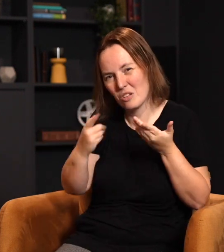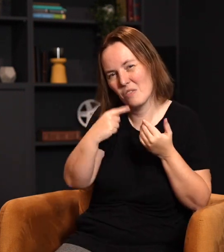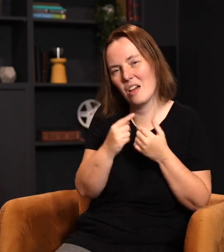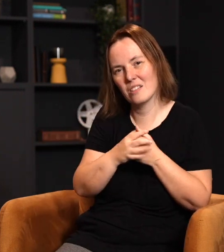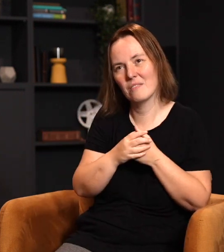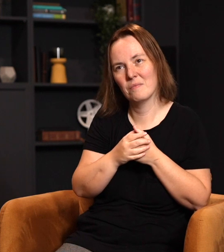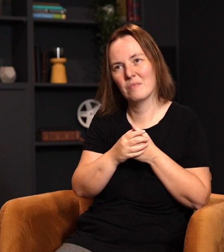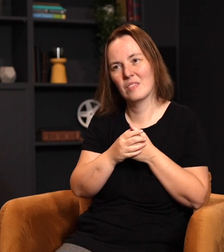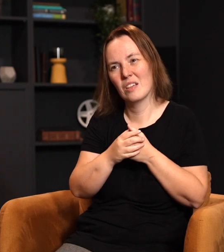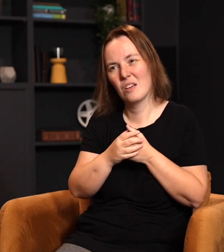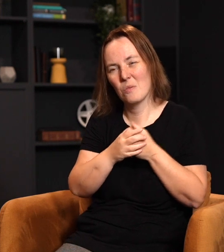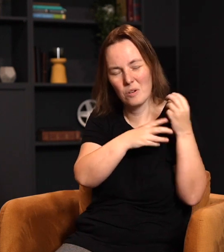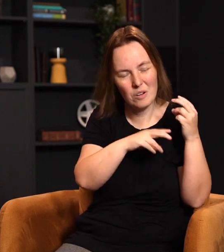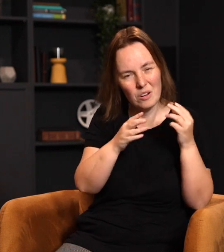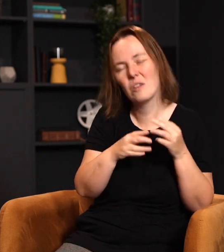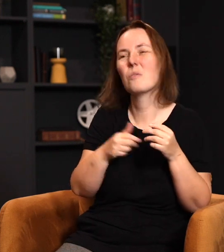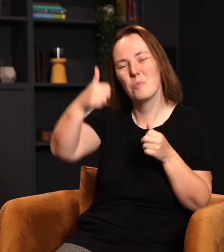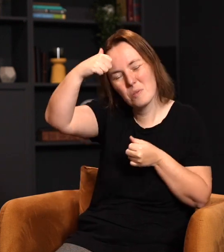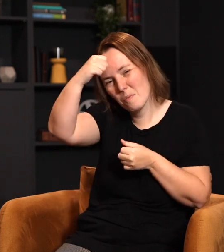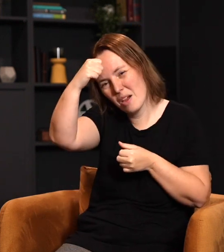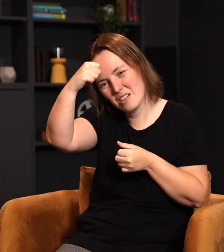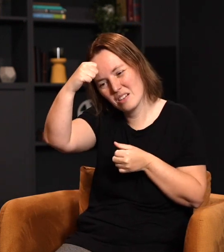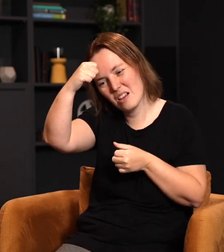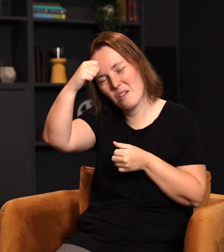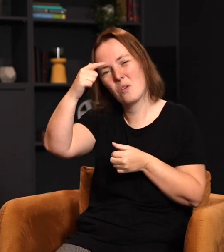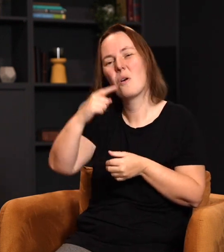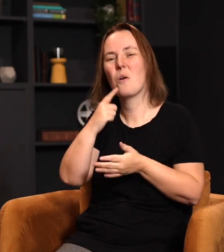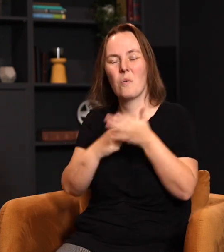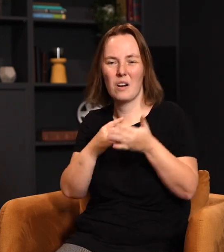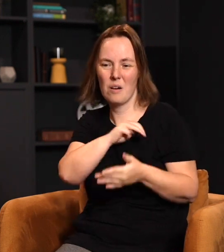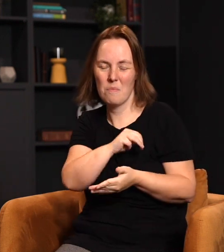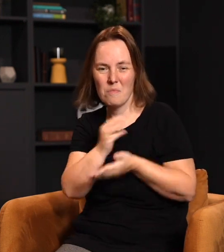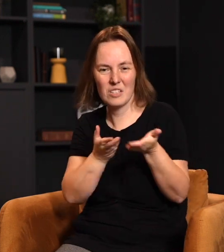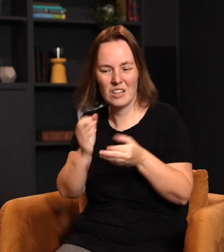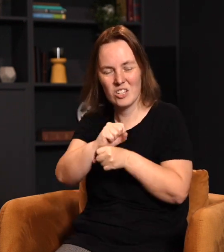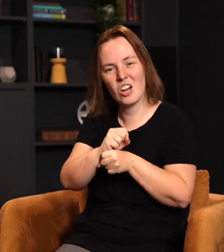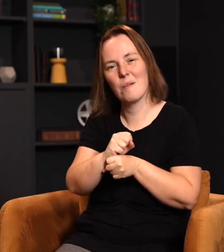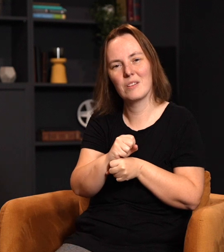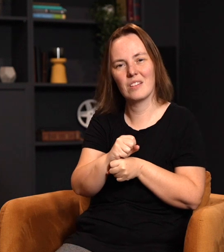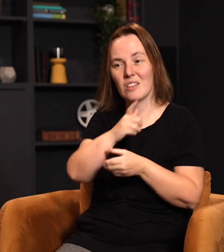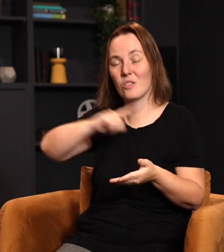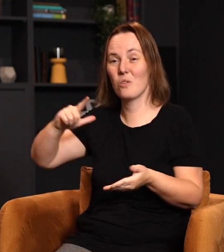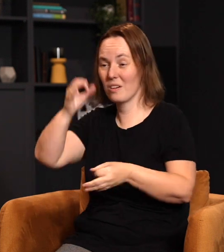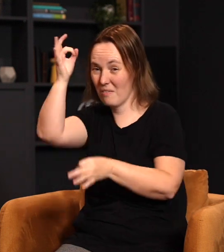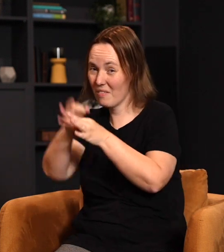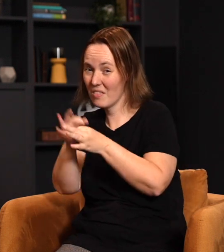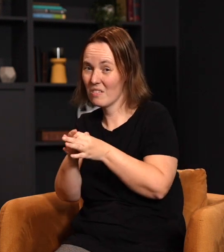We're getting our eyes off of ourself. We're being reminded of what our mission is, what our assignment is. And when the Lord can find faithful